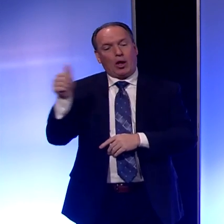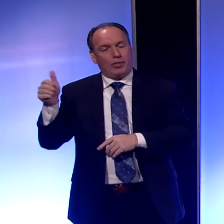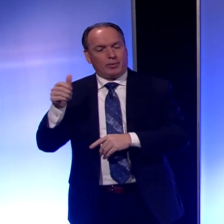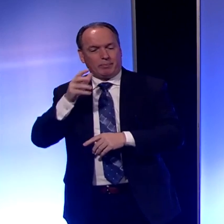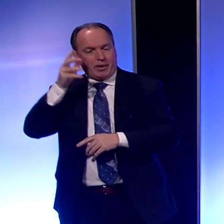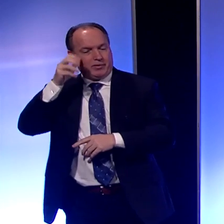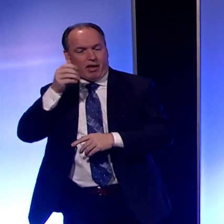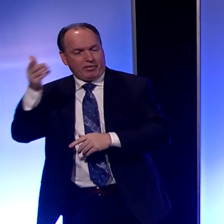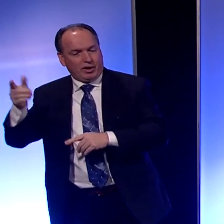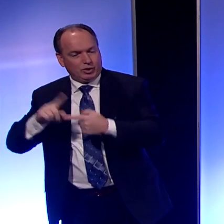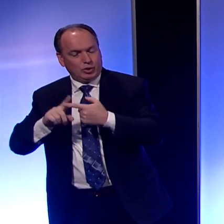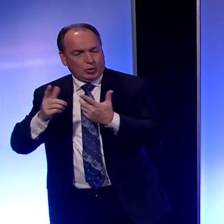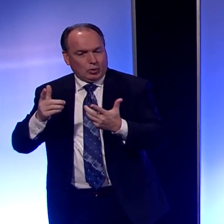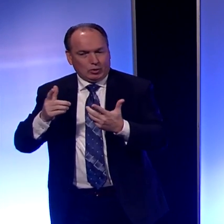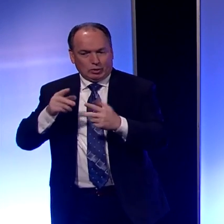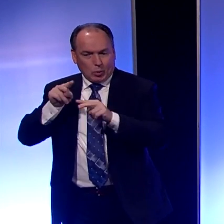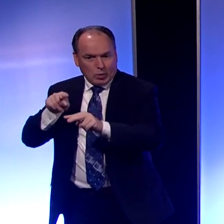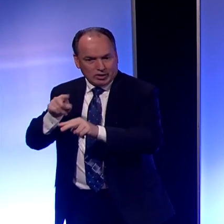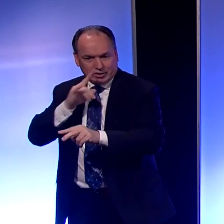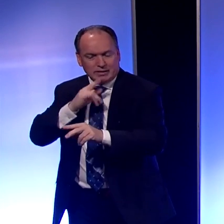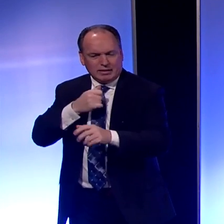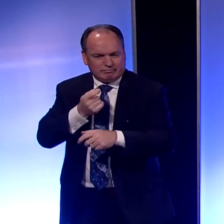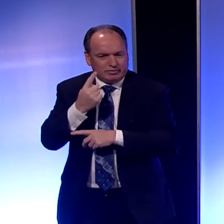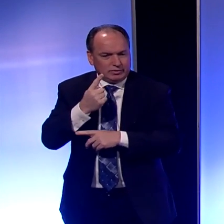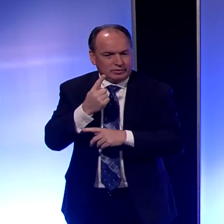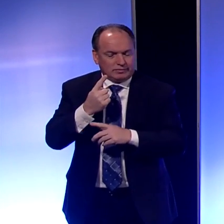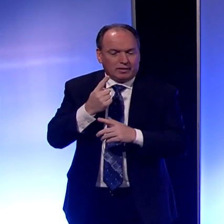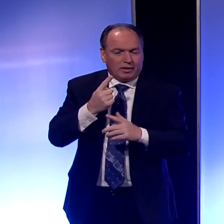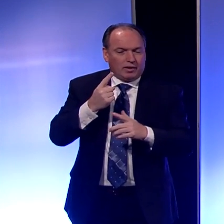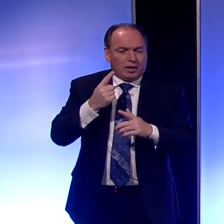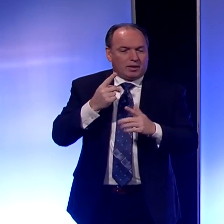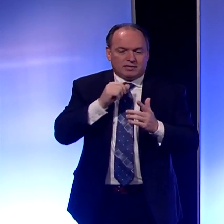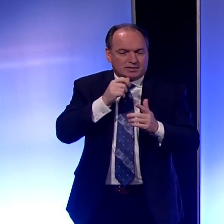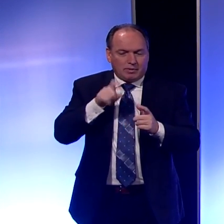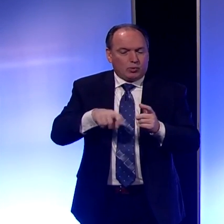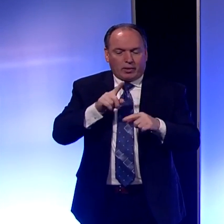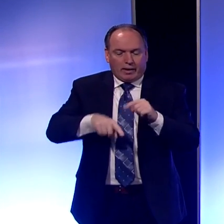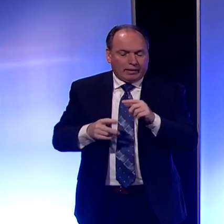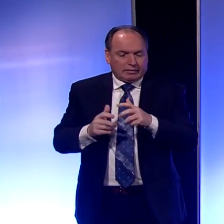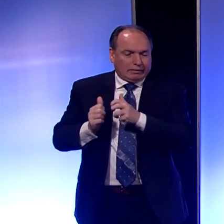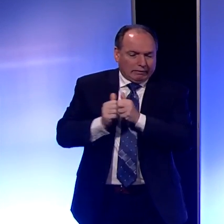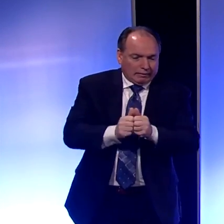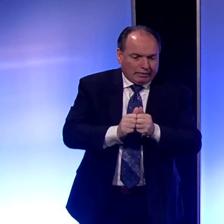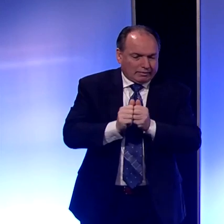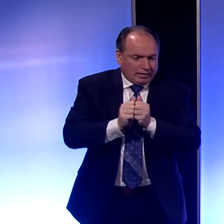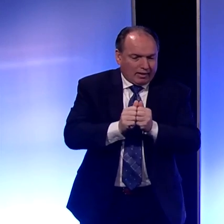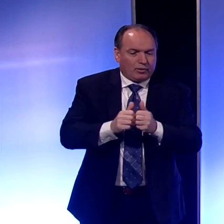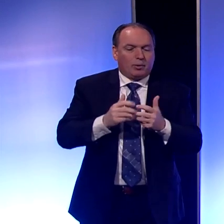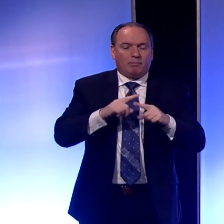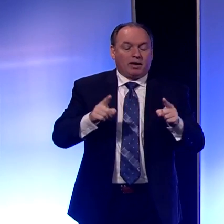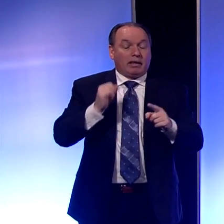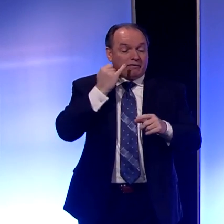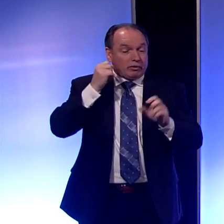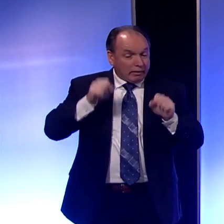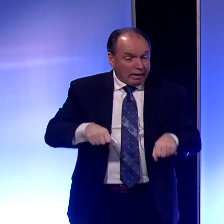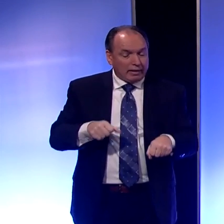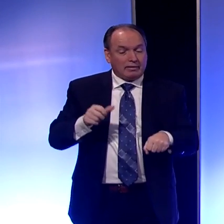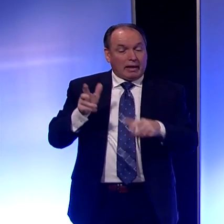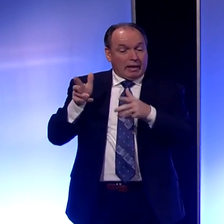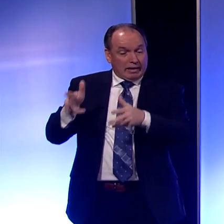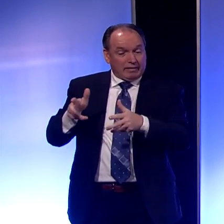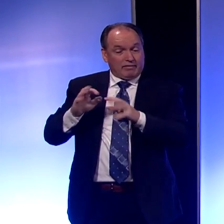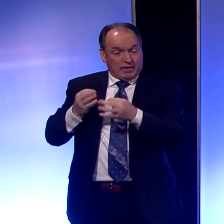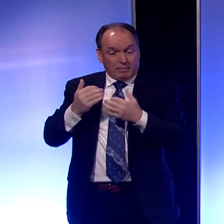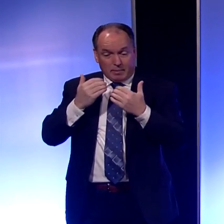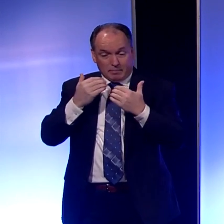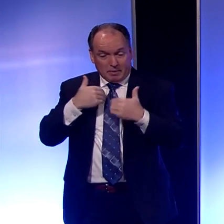don't have a choice. And so I don't want to say that you can't go in there together. But if you are able to leave family members in the car